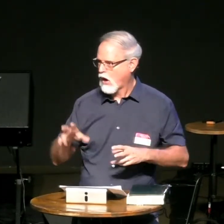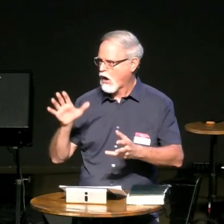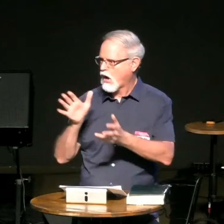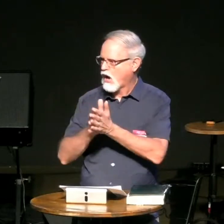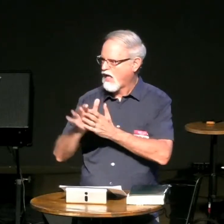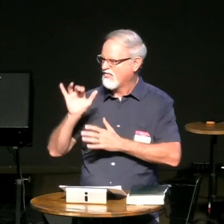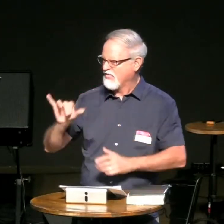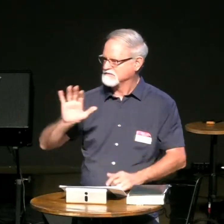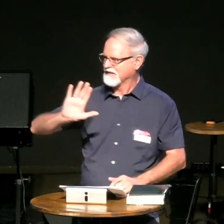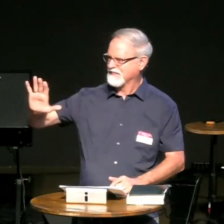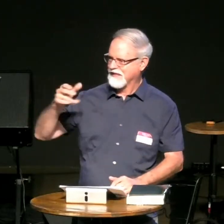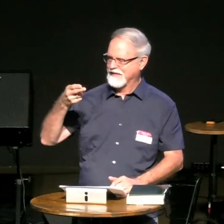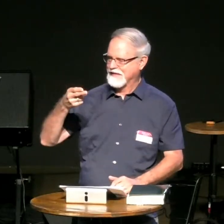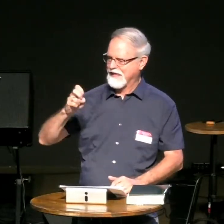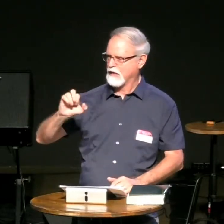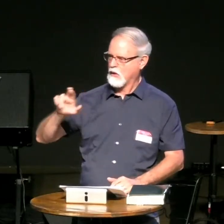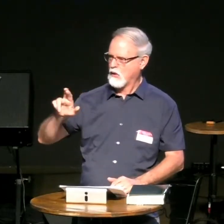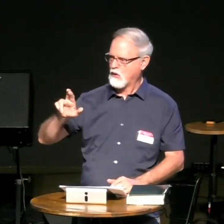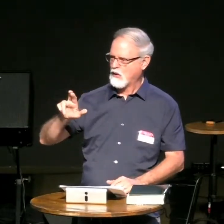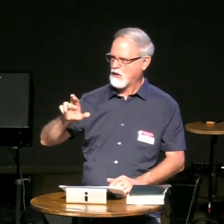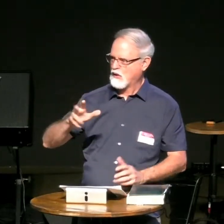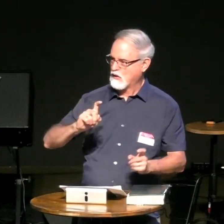they certainly won't kill him